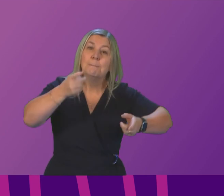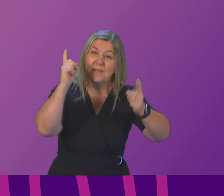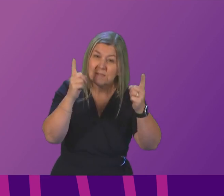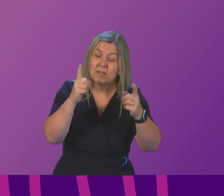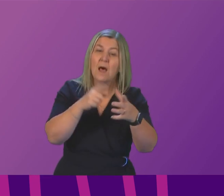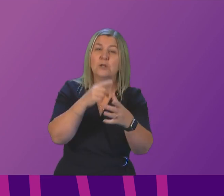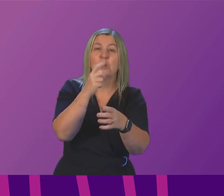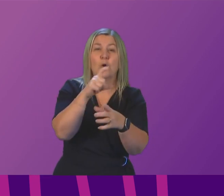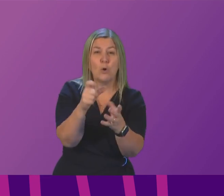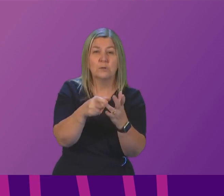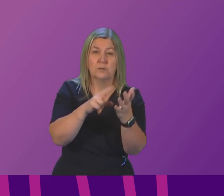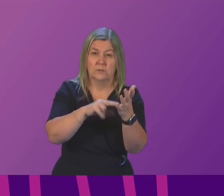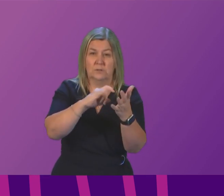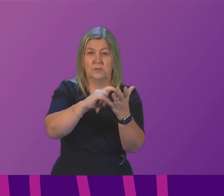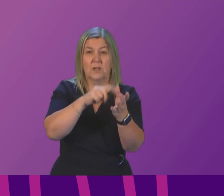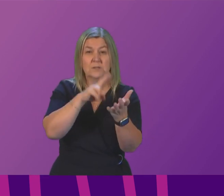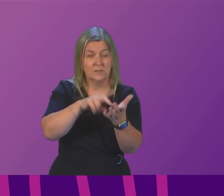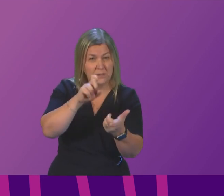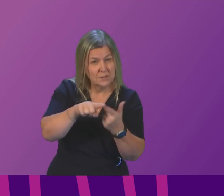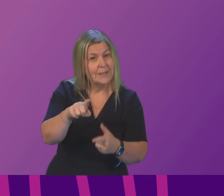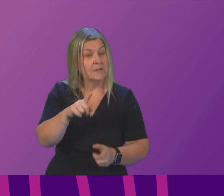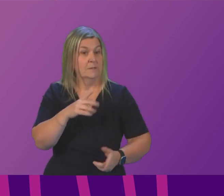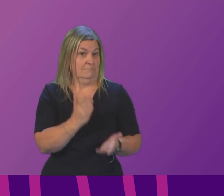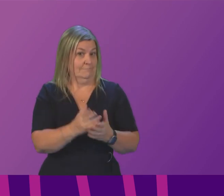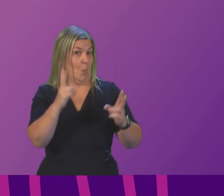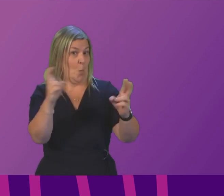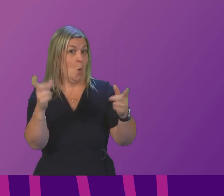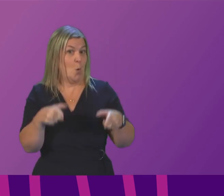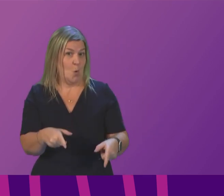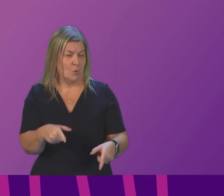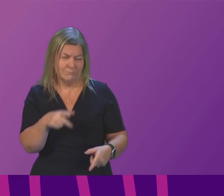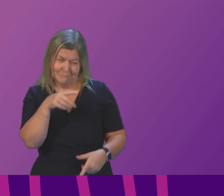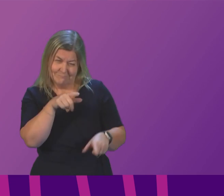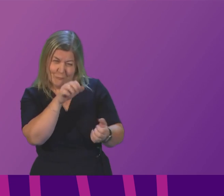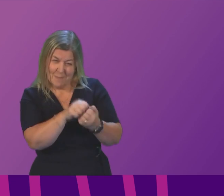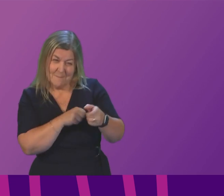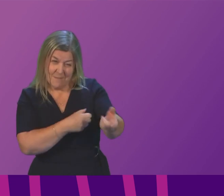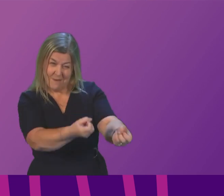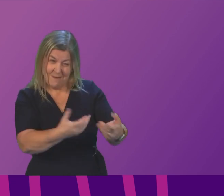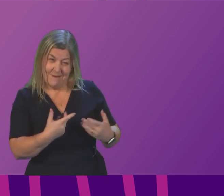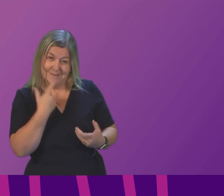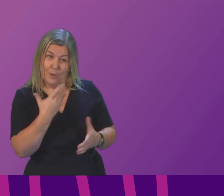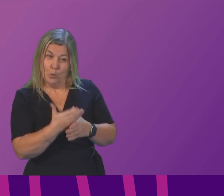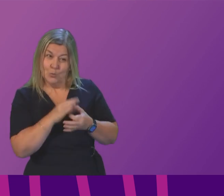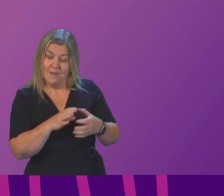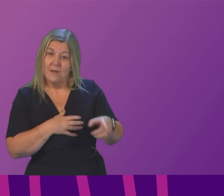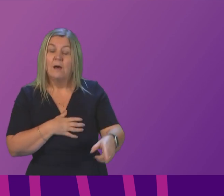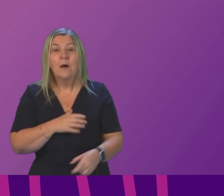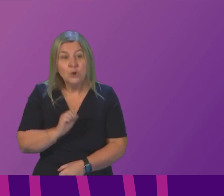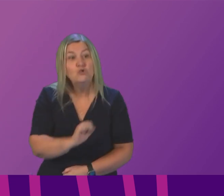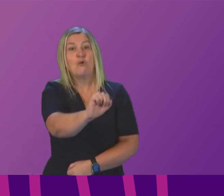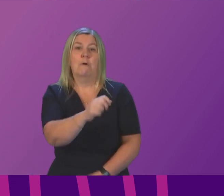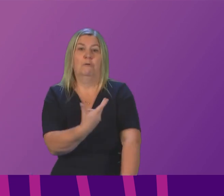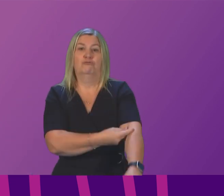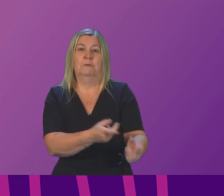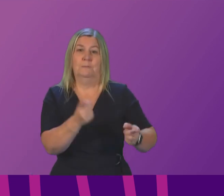and this is a direct quote and I'm reminded that the First Minister just said that we need to work together and be consensual her own Drugs Minister said to Russell